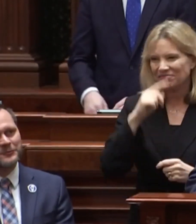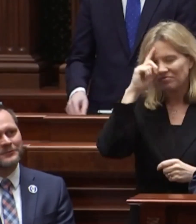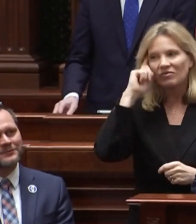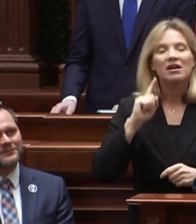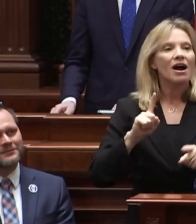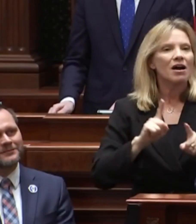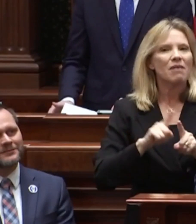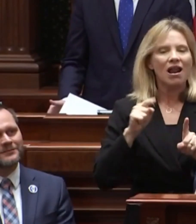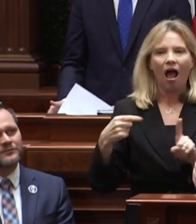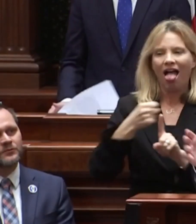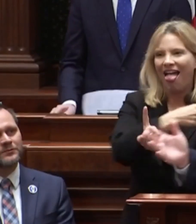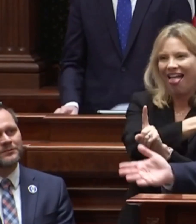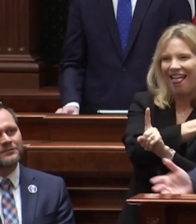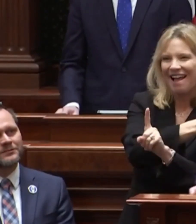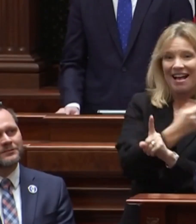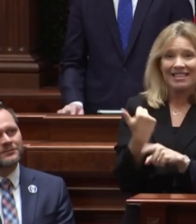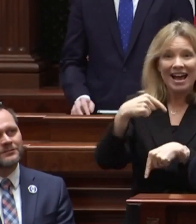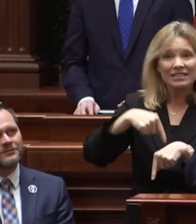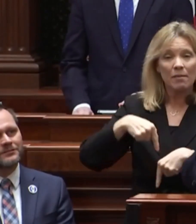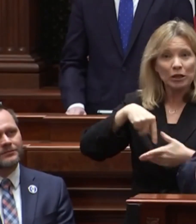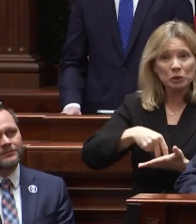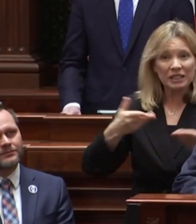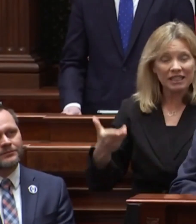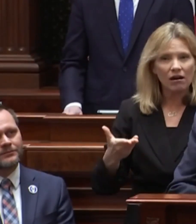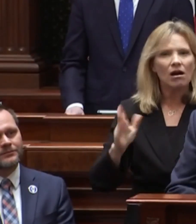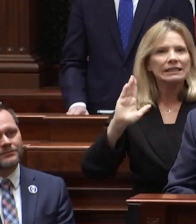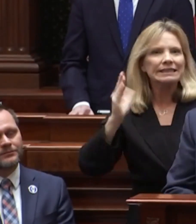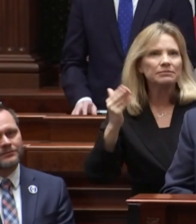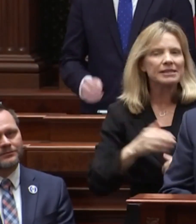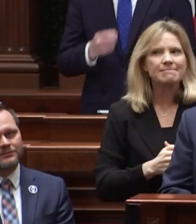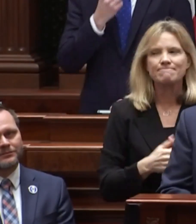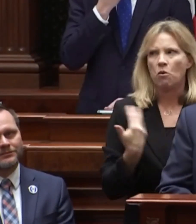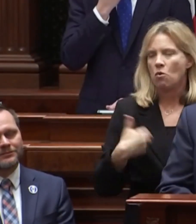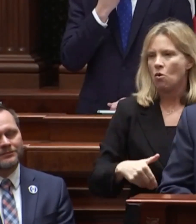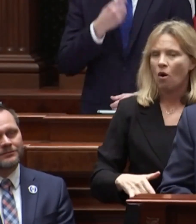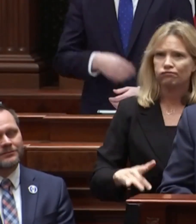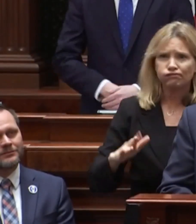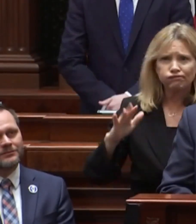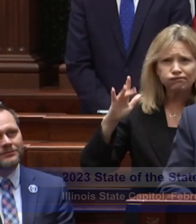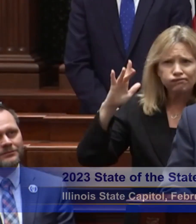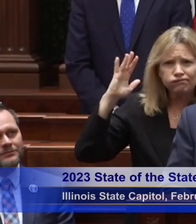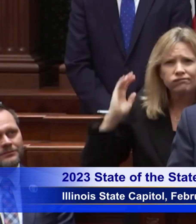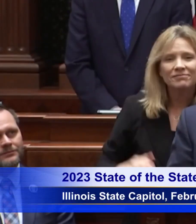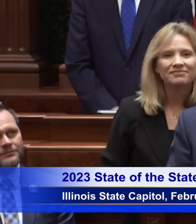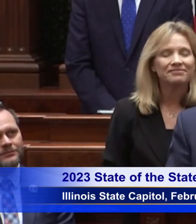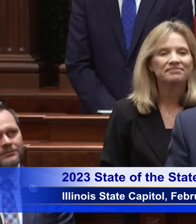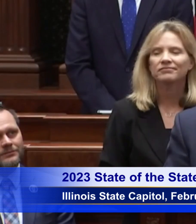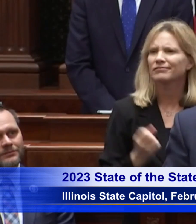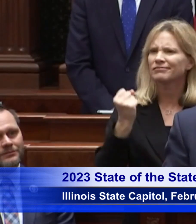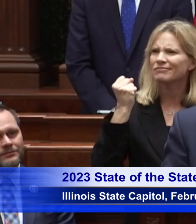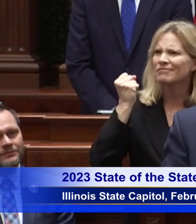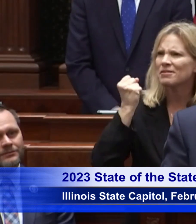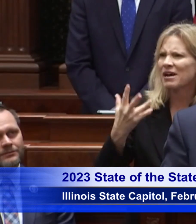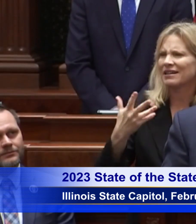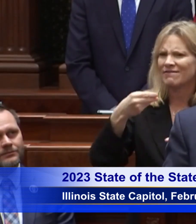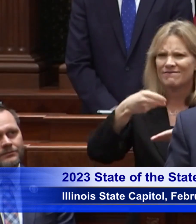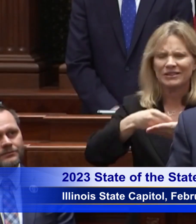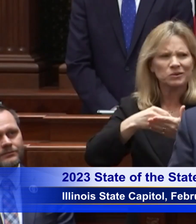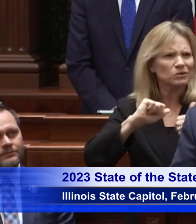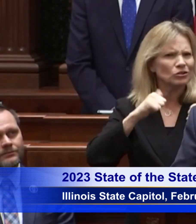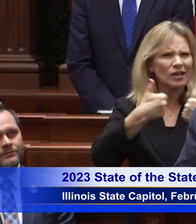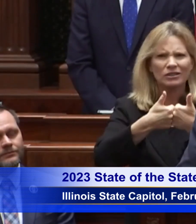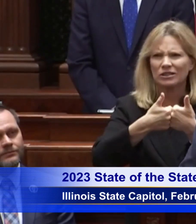But I digress. The last time I stood here seems like a lifetime ago. So many fiscal